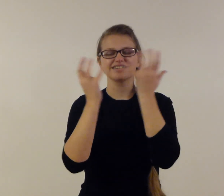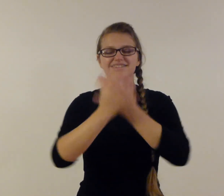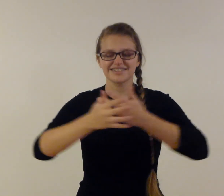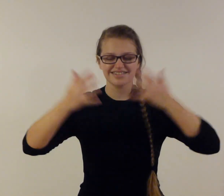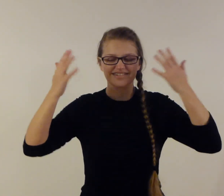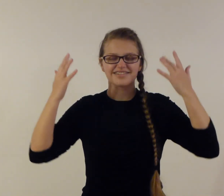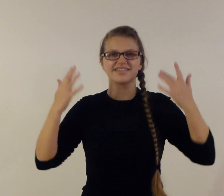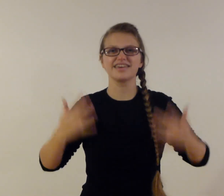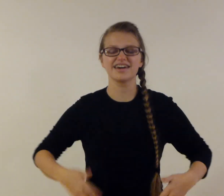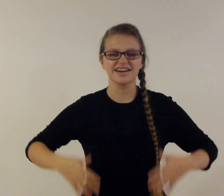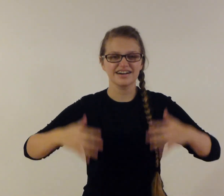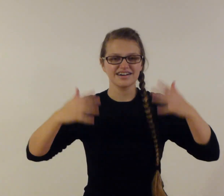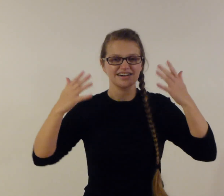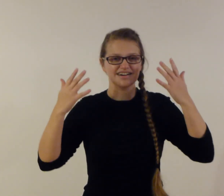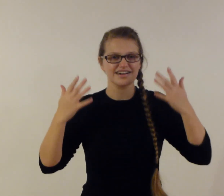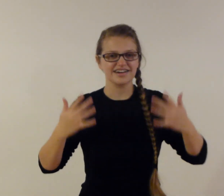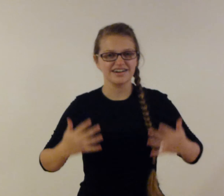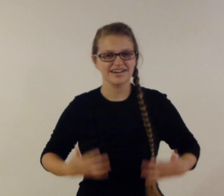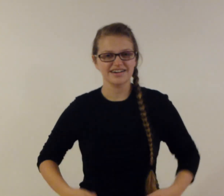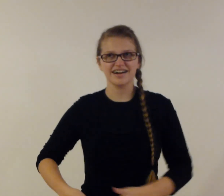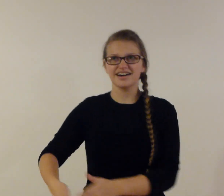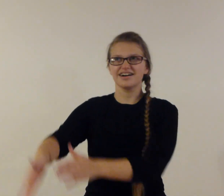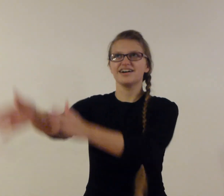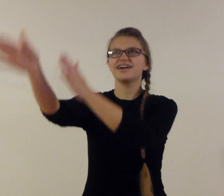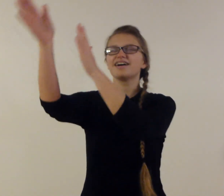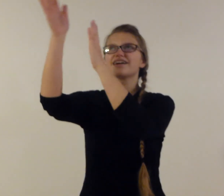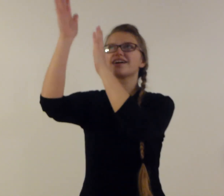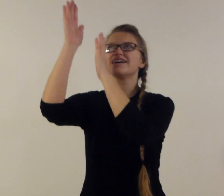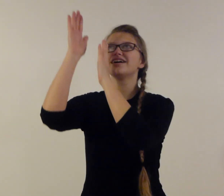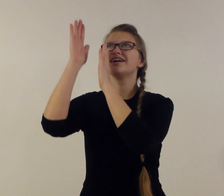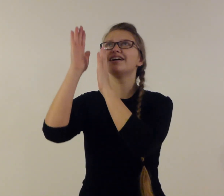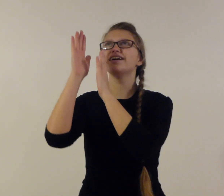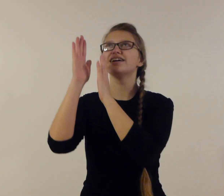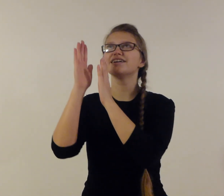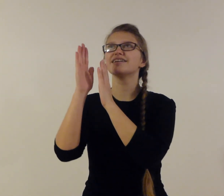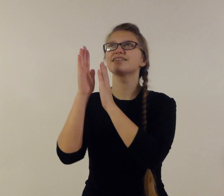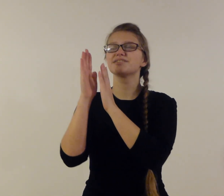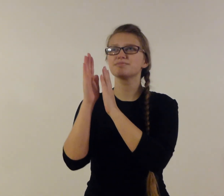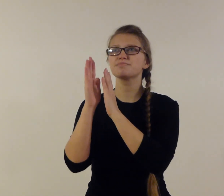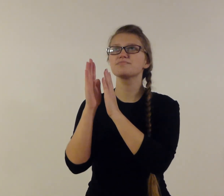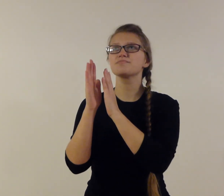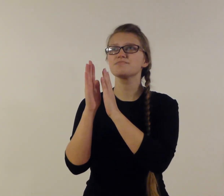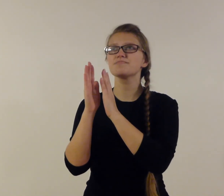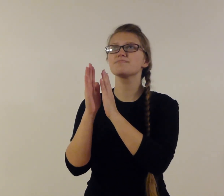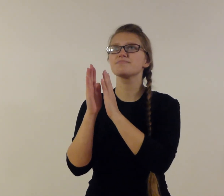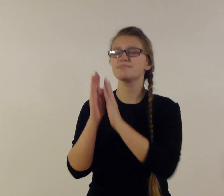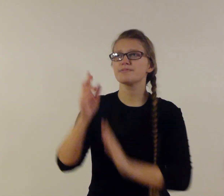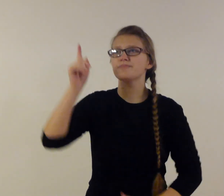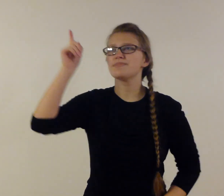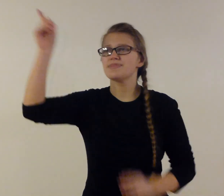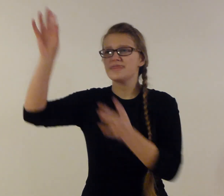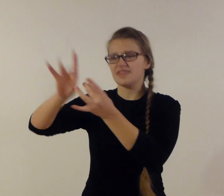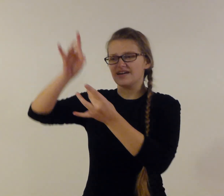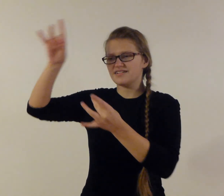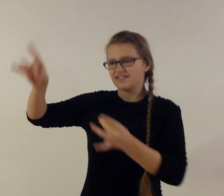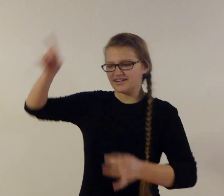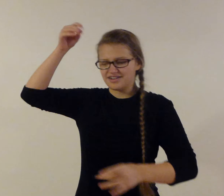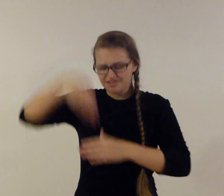power of God. I got got it. And if I got his